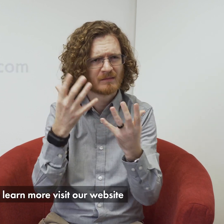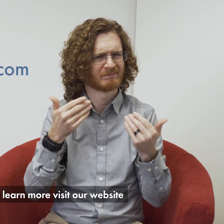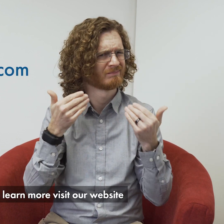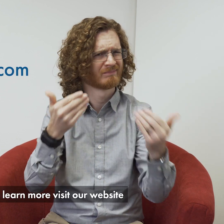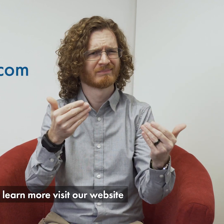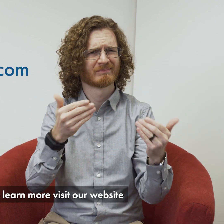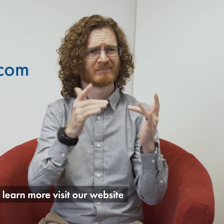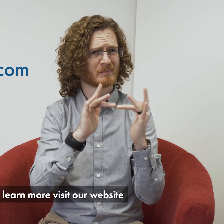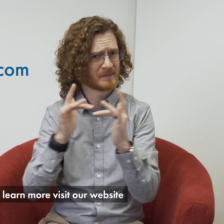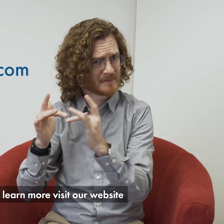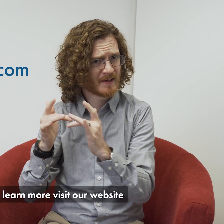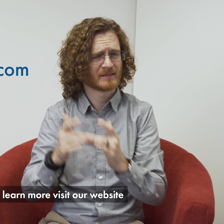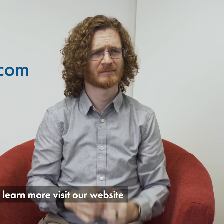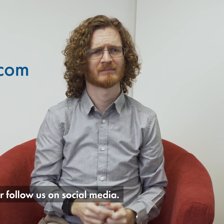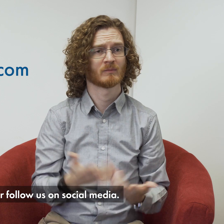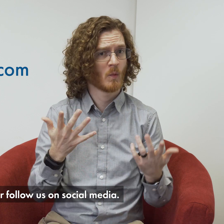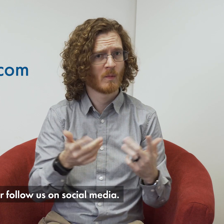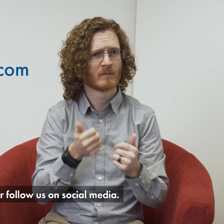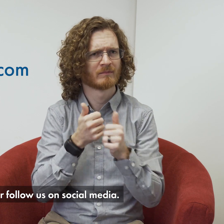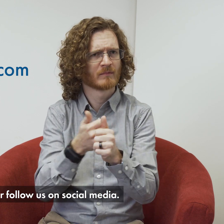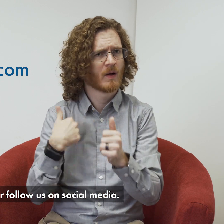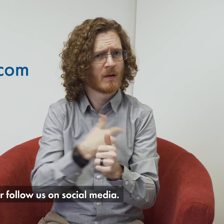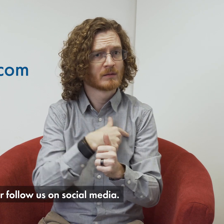learn more visit our website or follow us on social media.